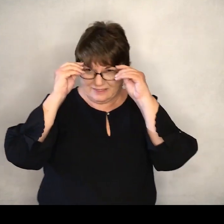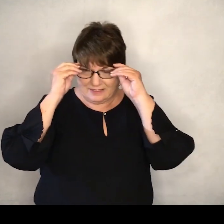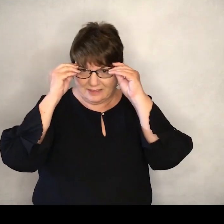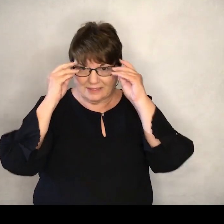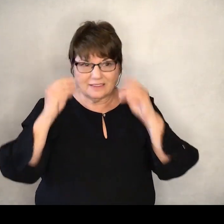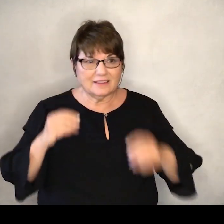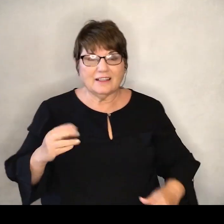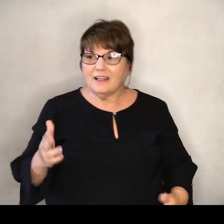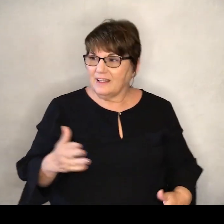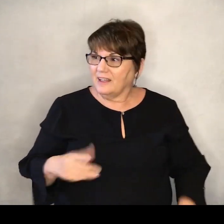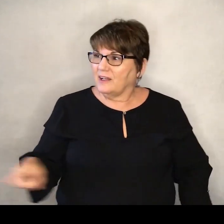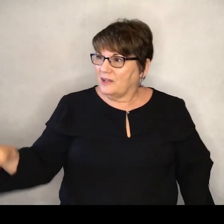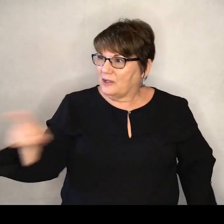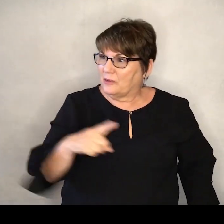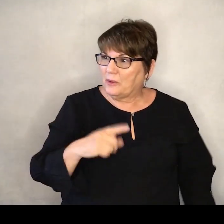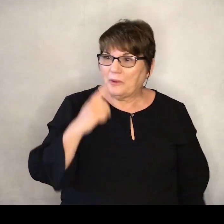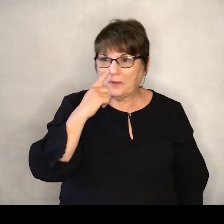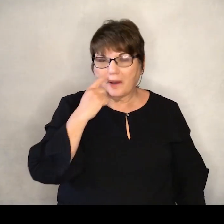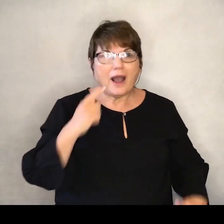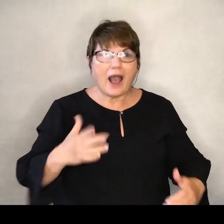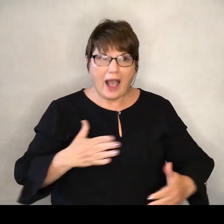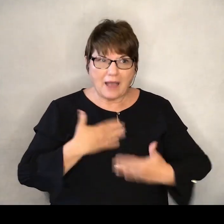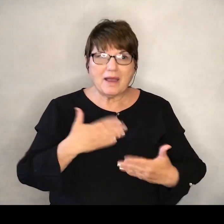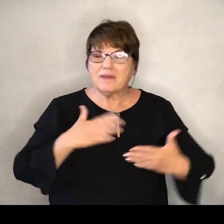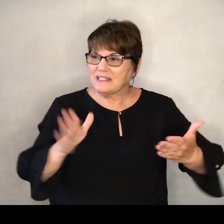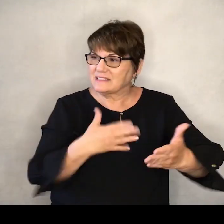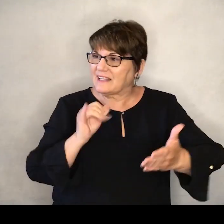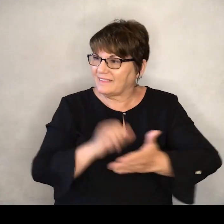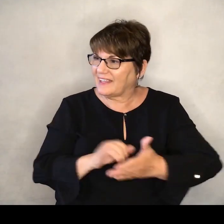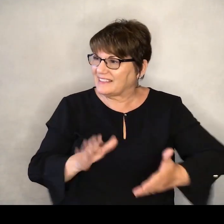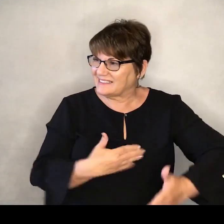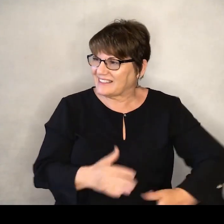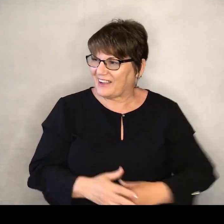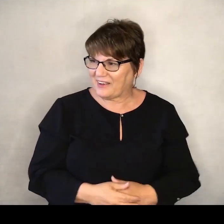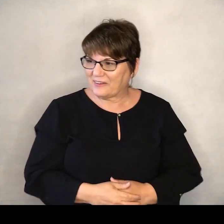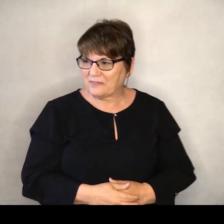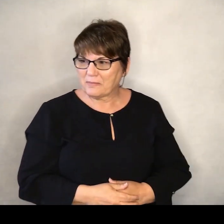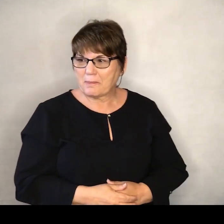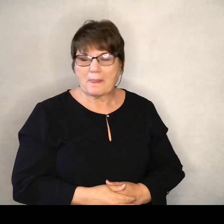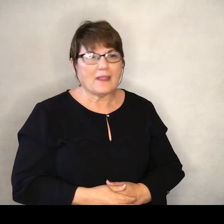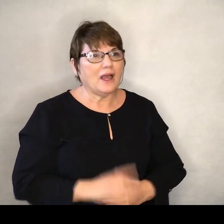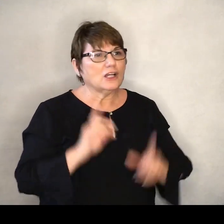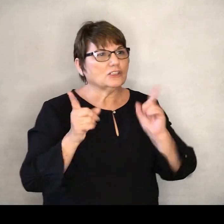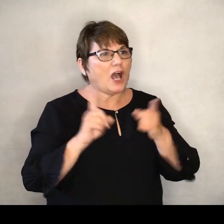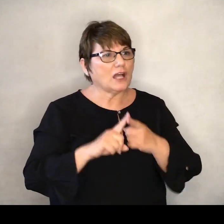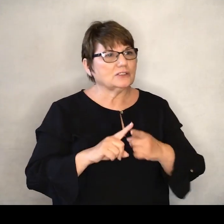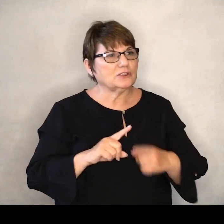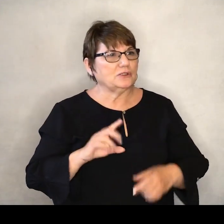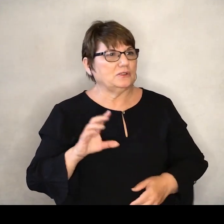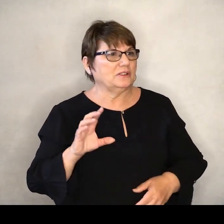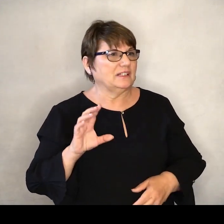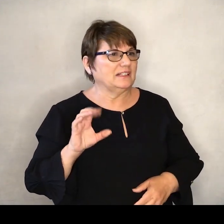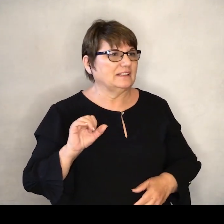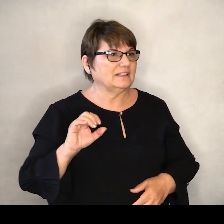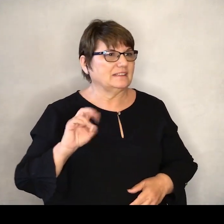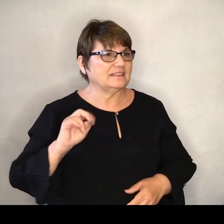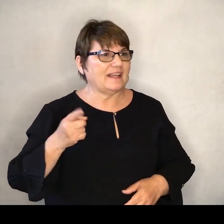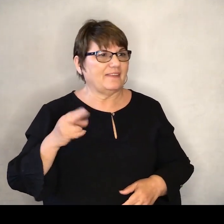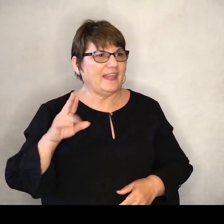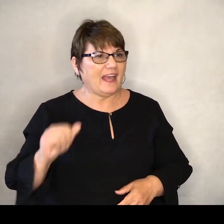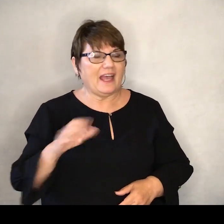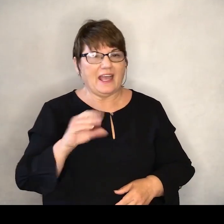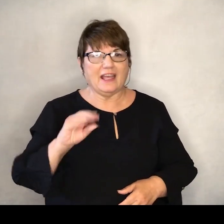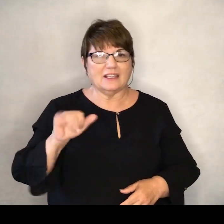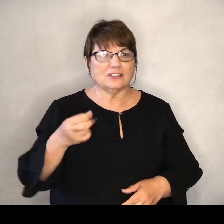I'm so glad we did that song. Because I was talking with Cynthia and Josh this morning.